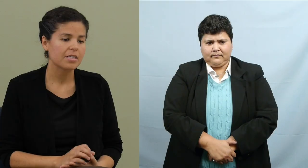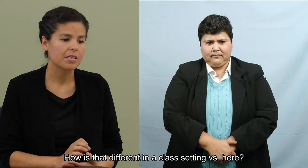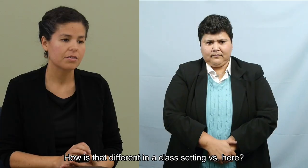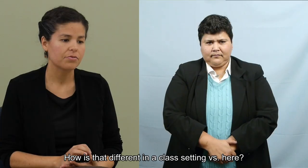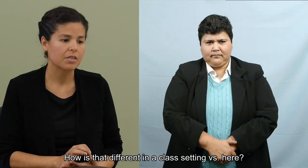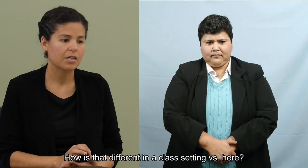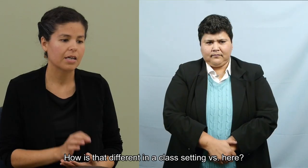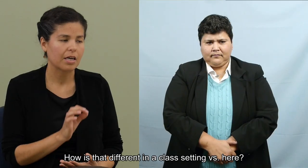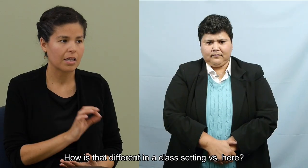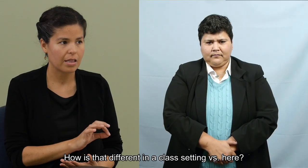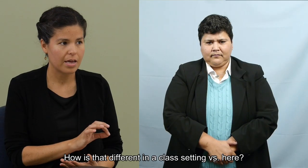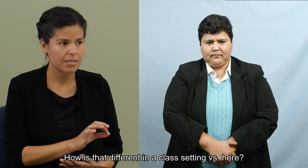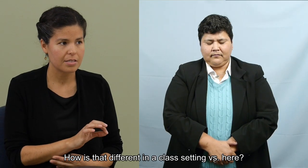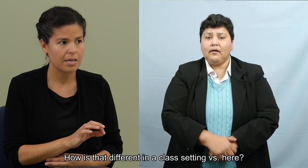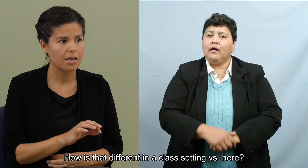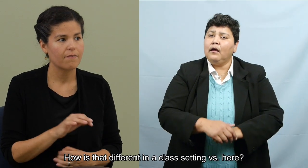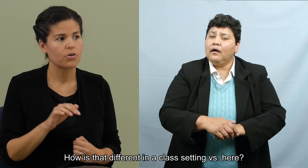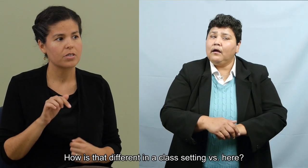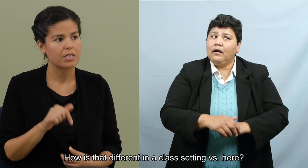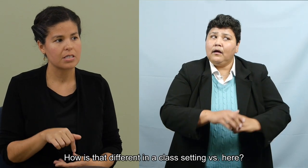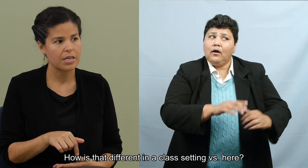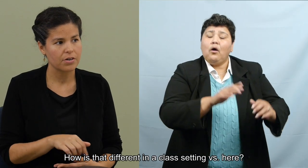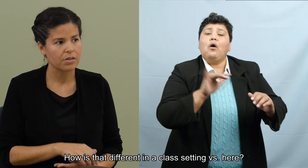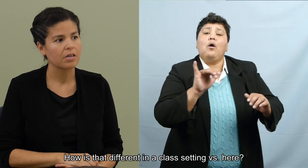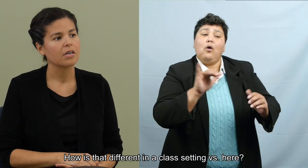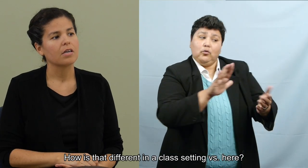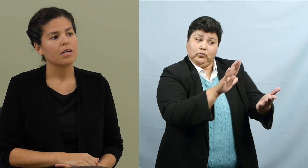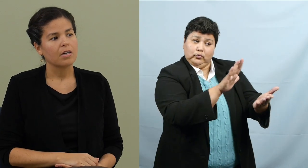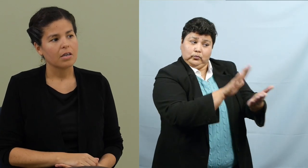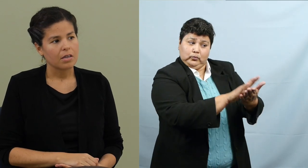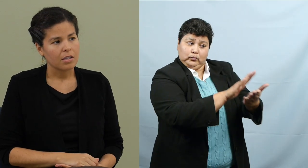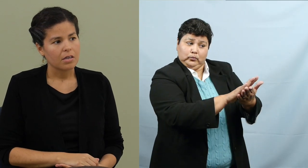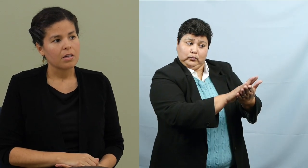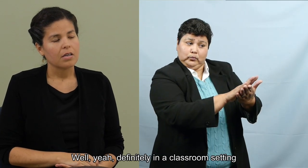How is that different in a class setting versus here?